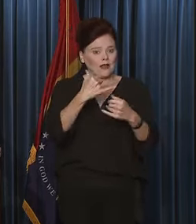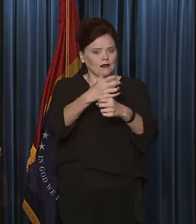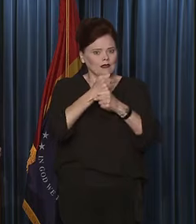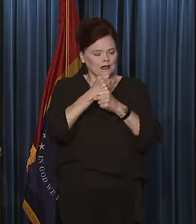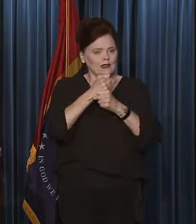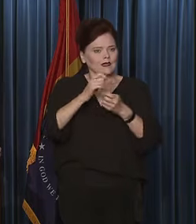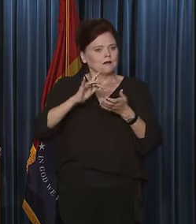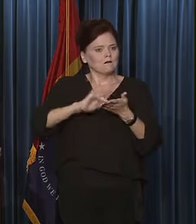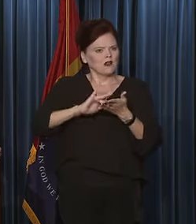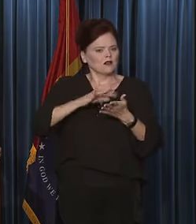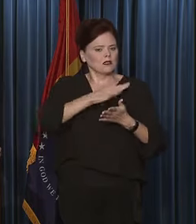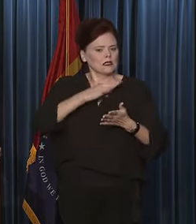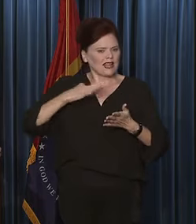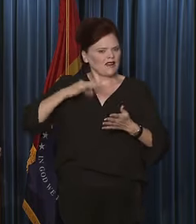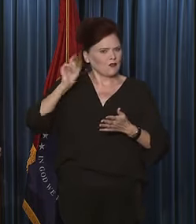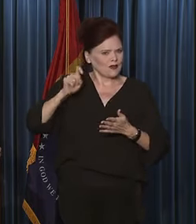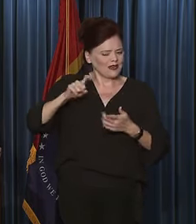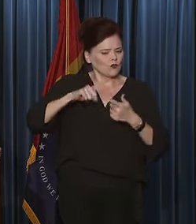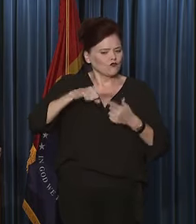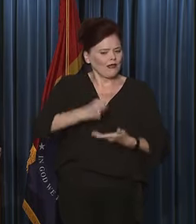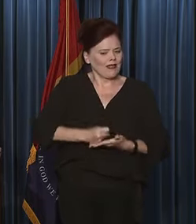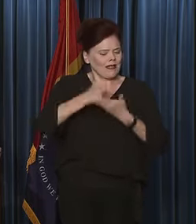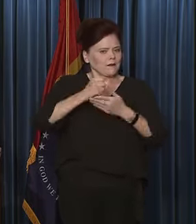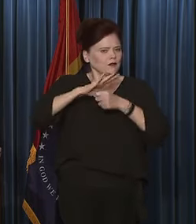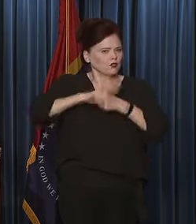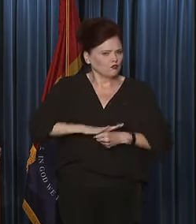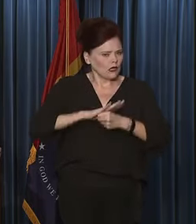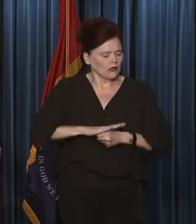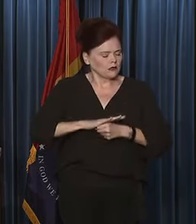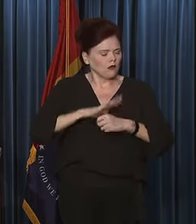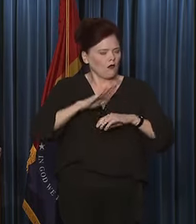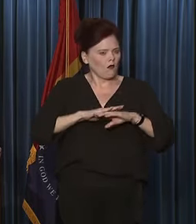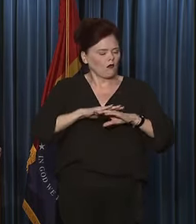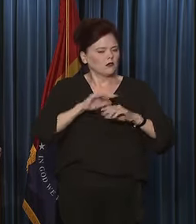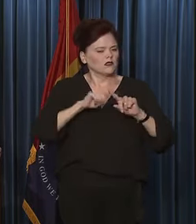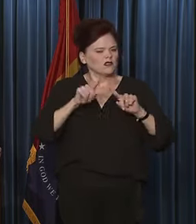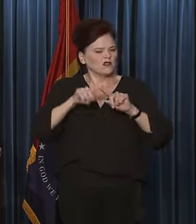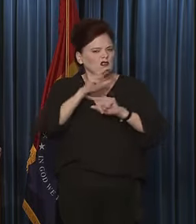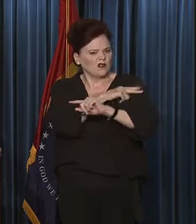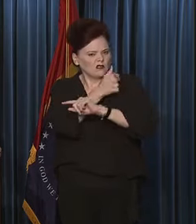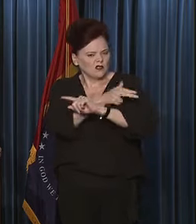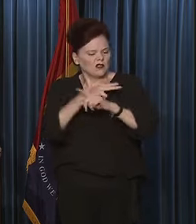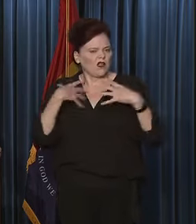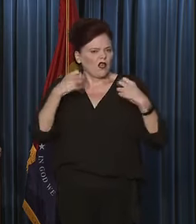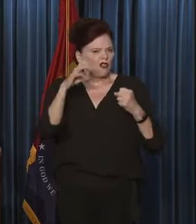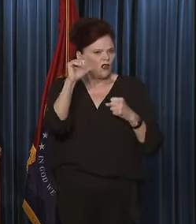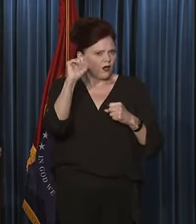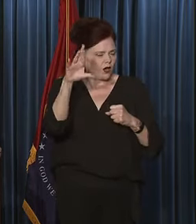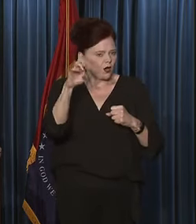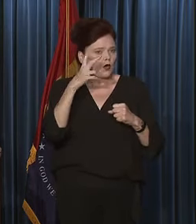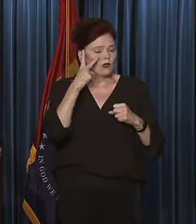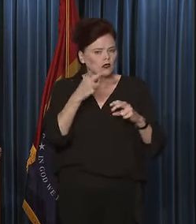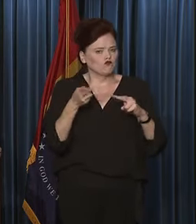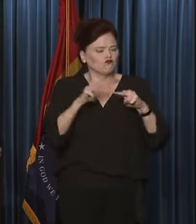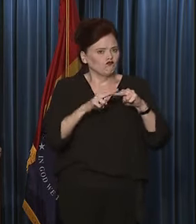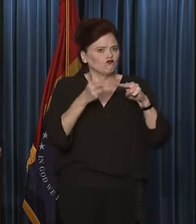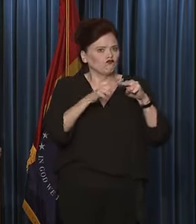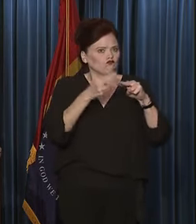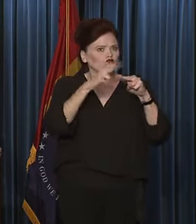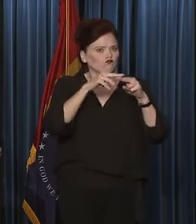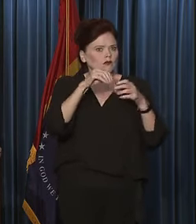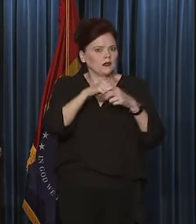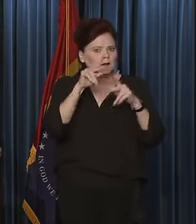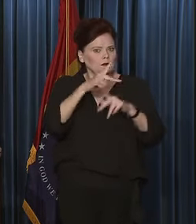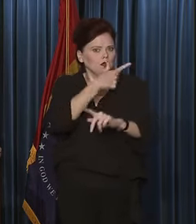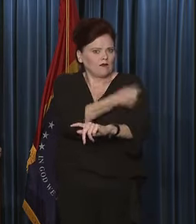needed to alleviate some of the stress on our health care system, and we are continuing to see increases in